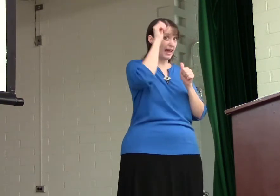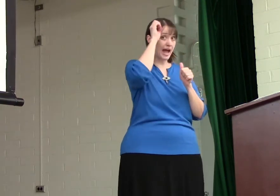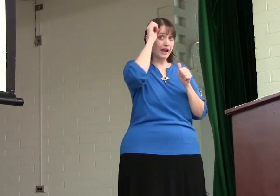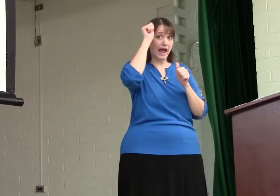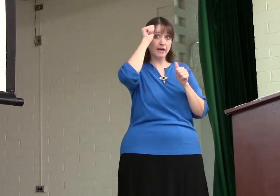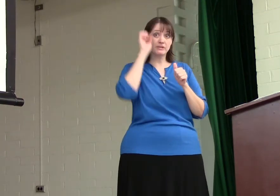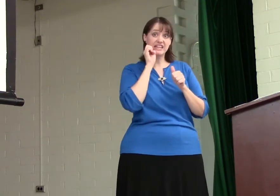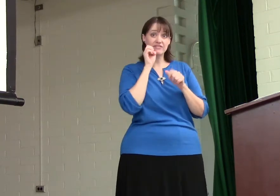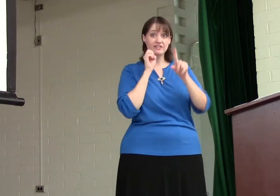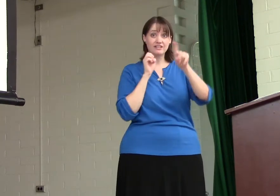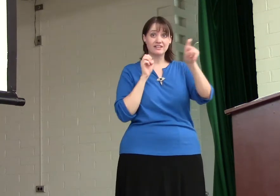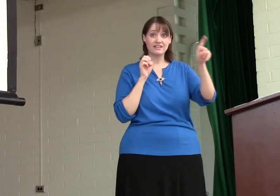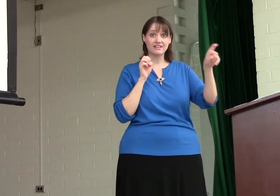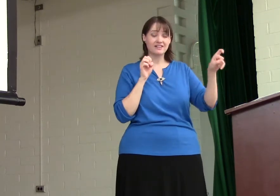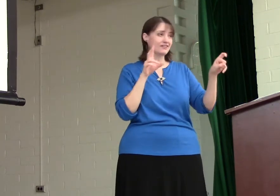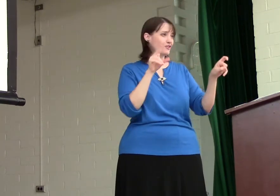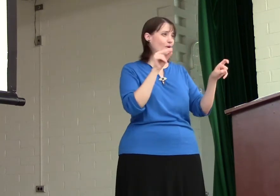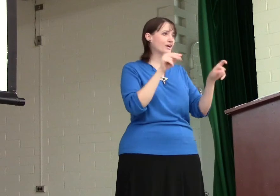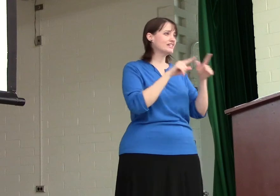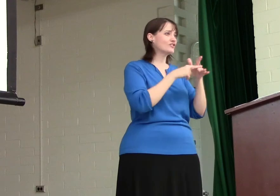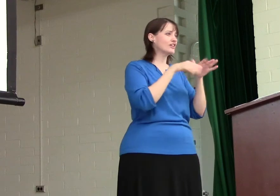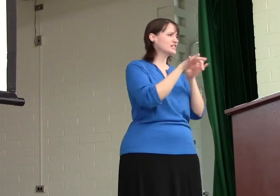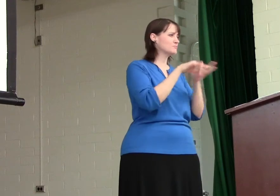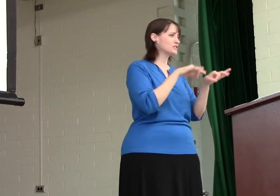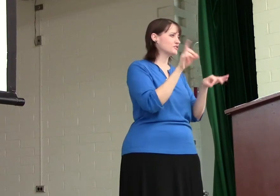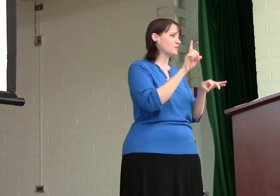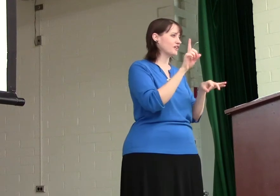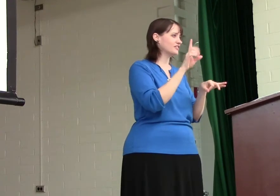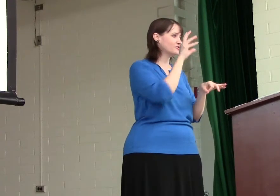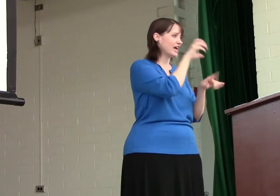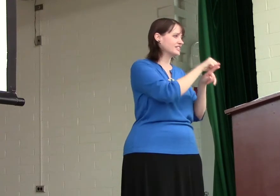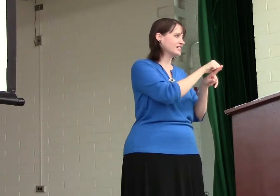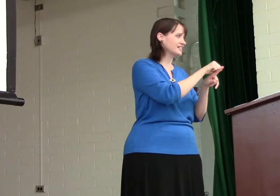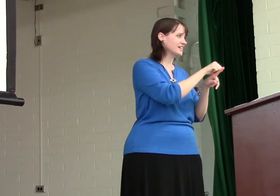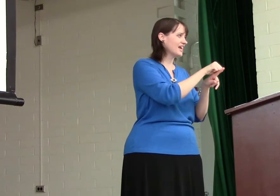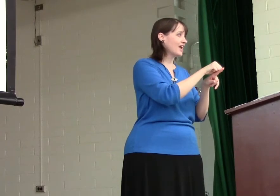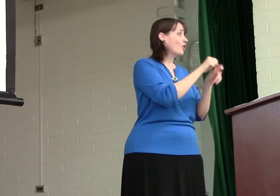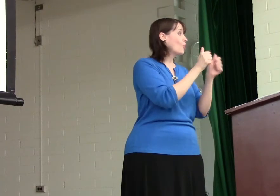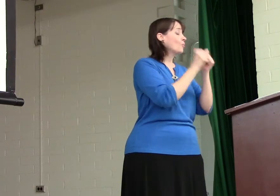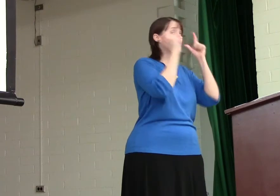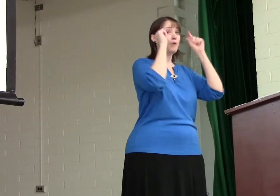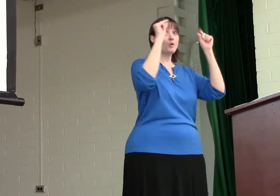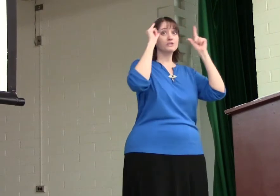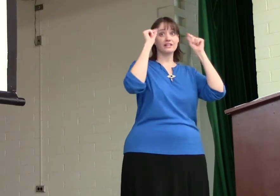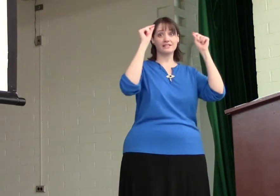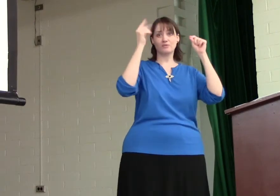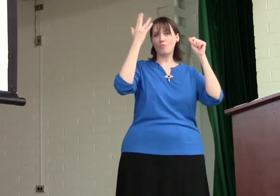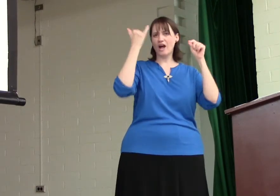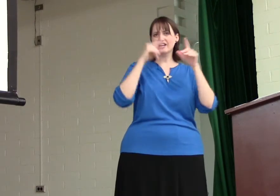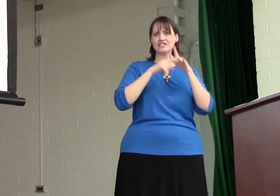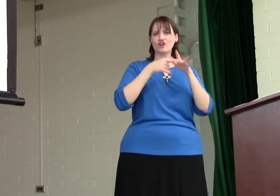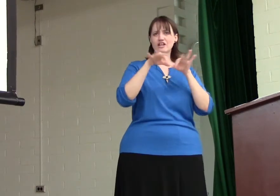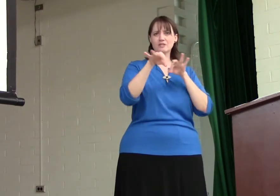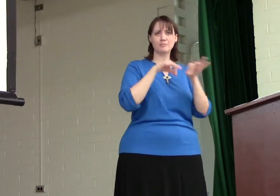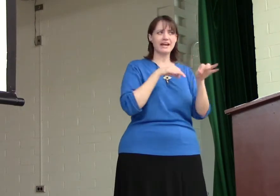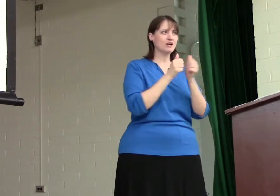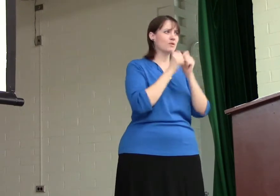Adam and Eve? No. He started his explanation where? Did you catch it? With Moses. Why did he start explaining with